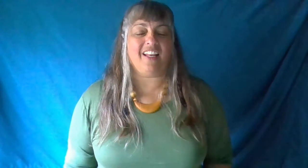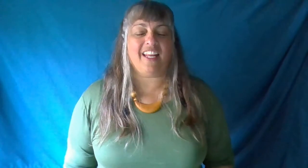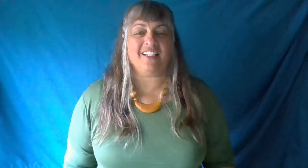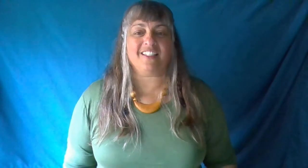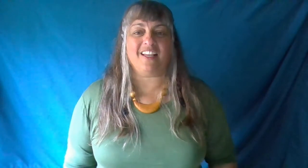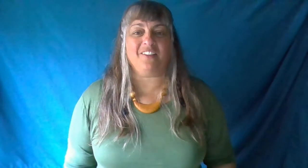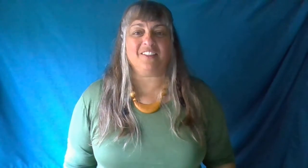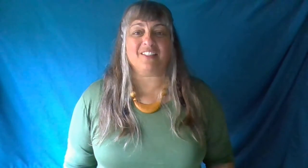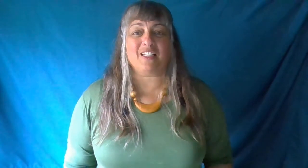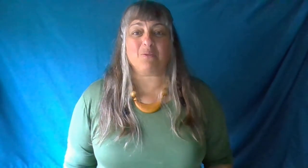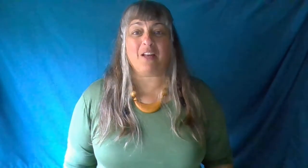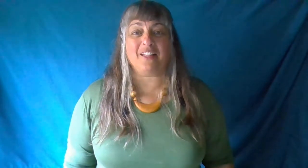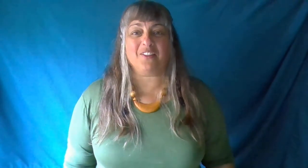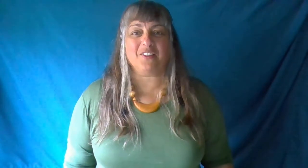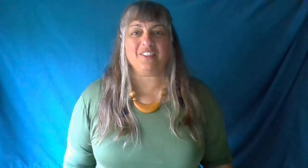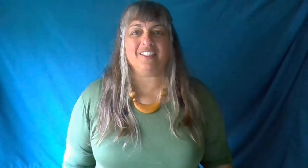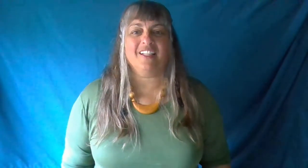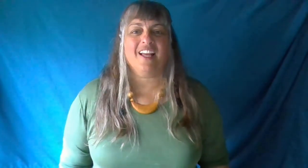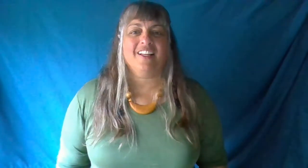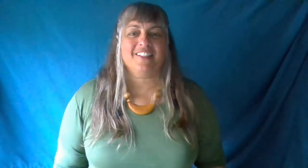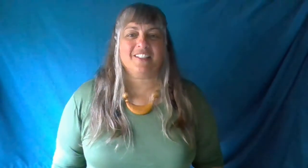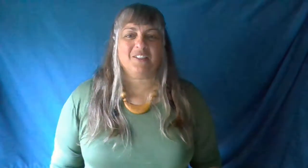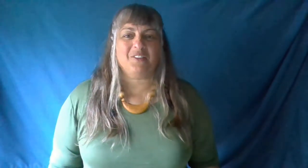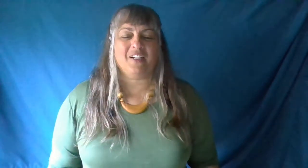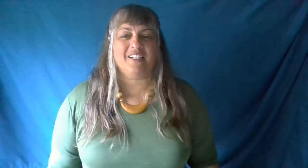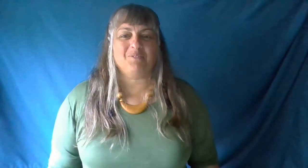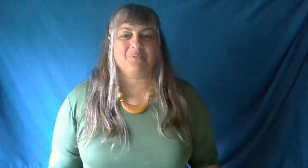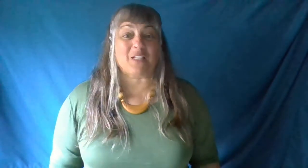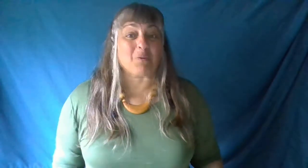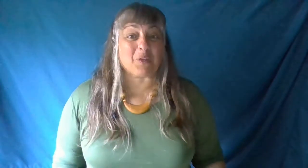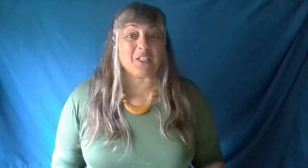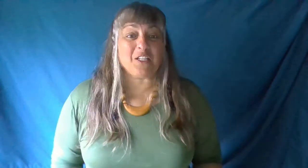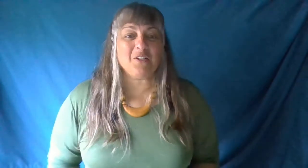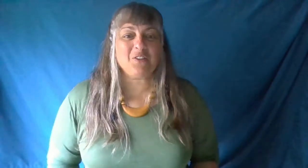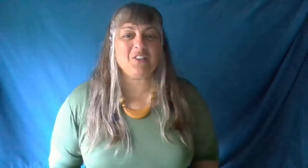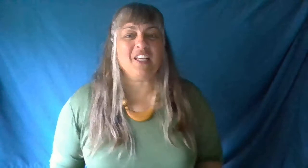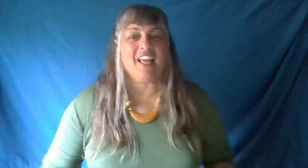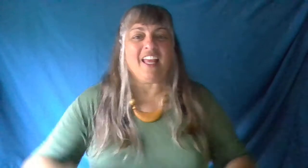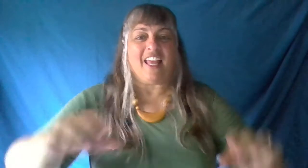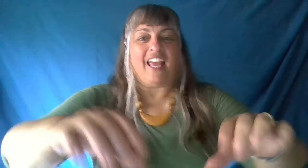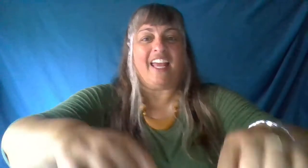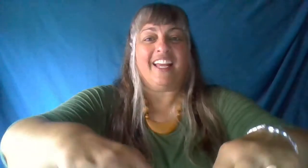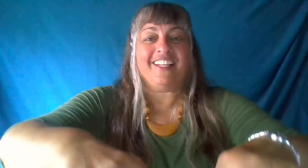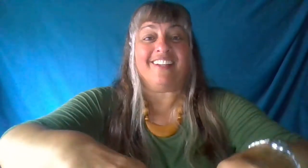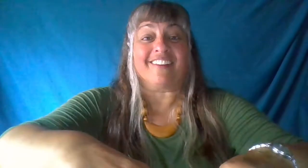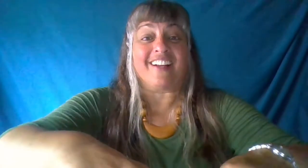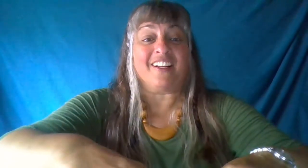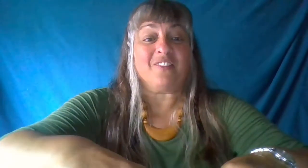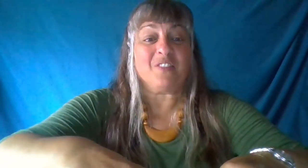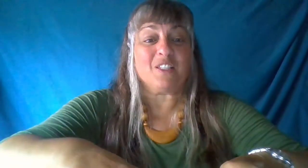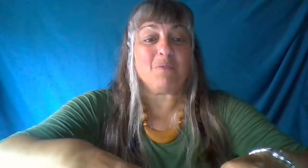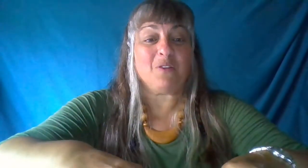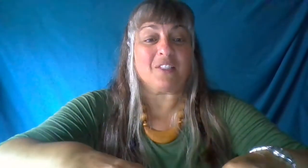ASL, because that's what I learned. So that's what we're going to use. And here comes the music.